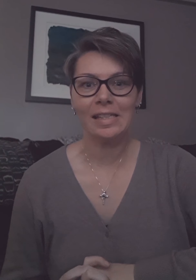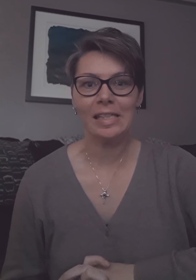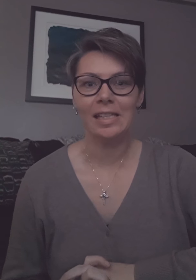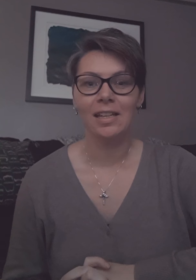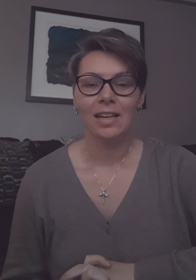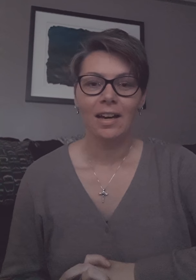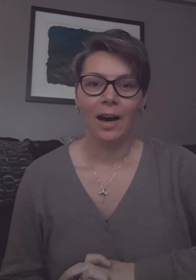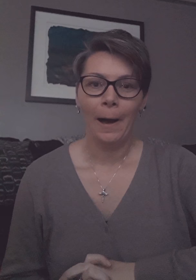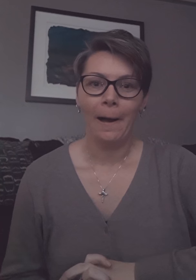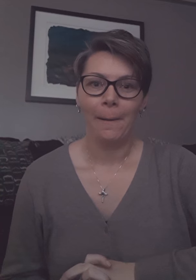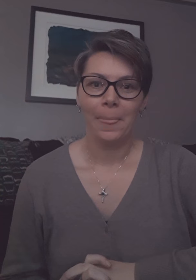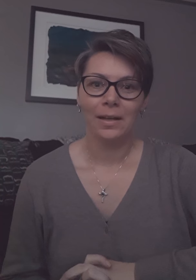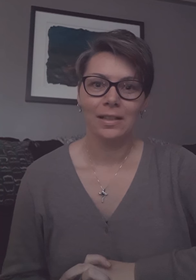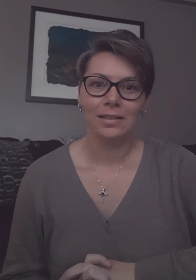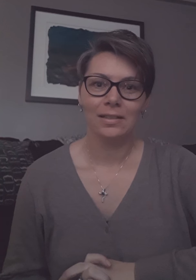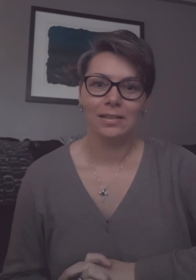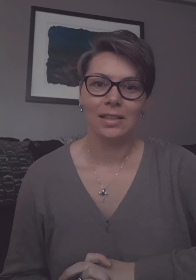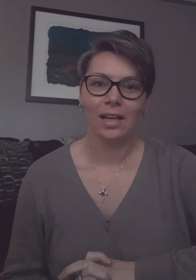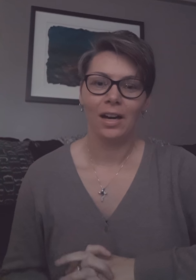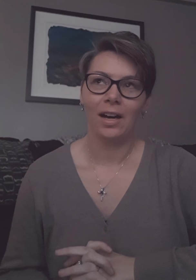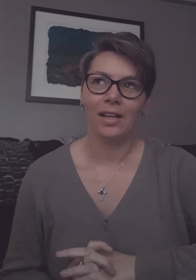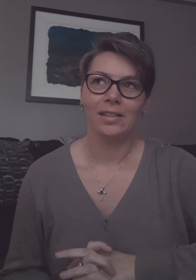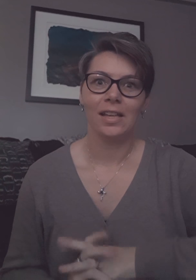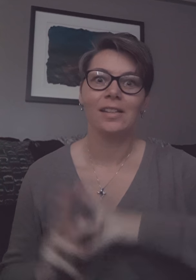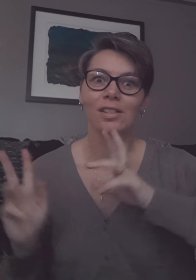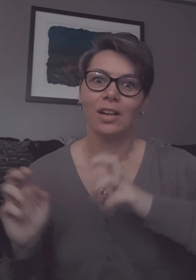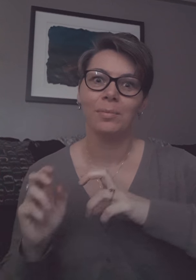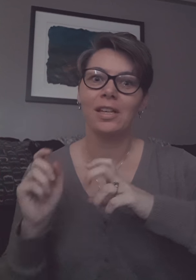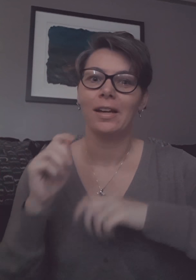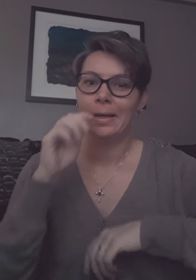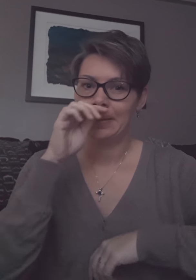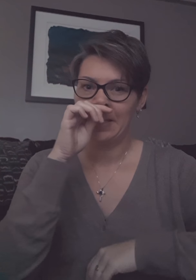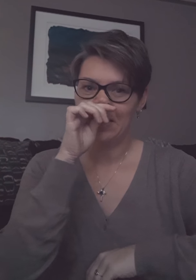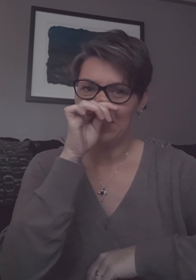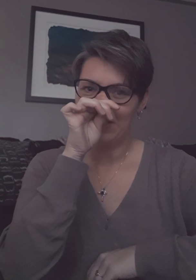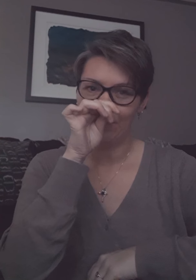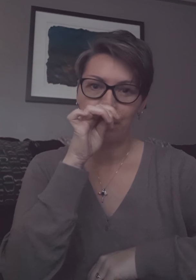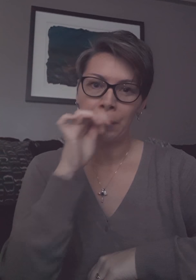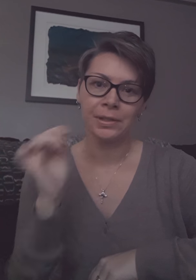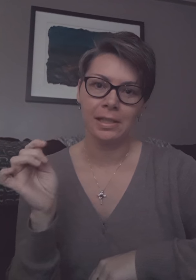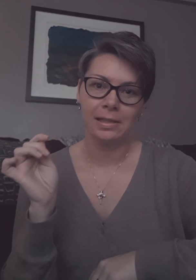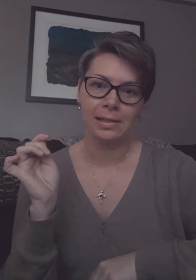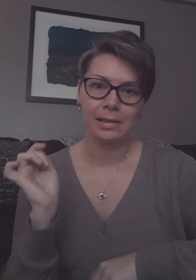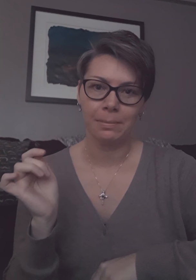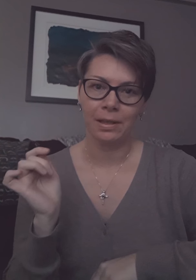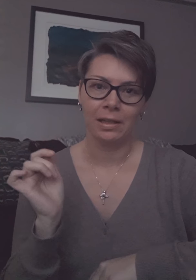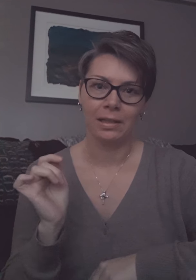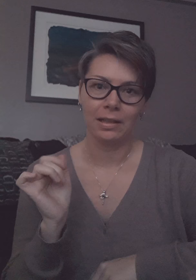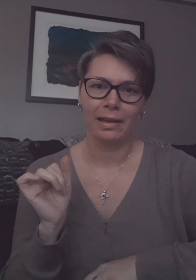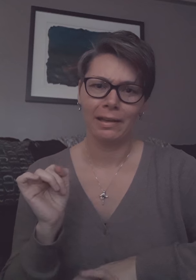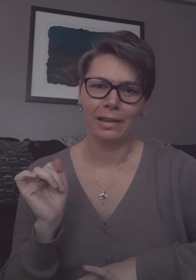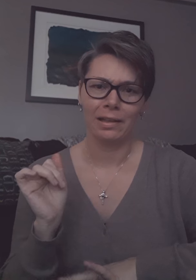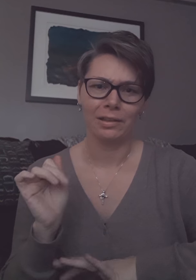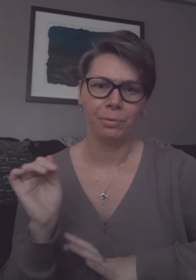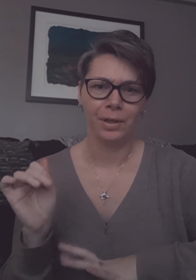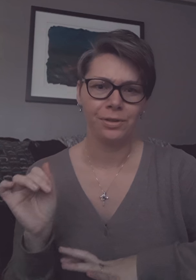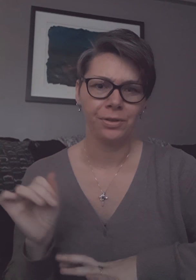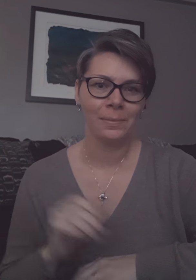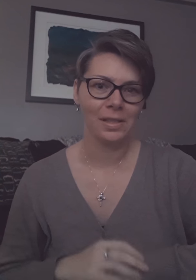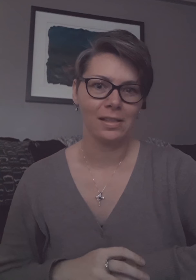the uh uh insomnia and like the difficulty sleeping like and like the weird dreams and